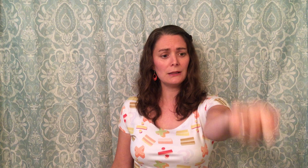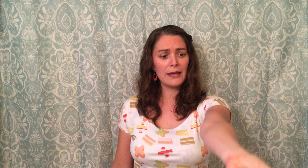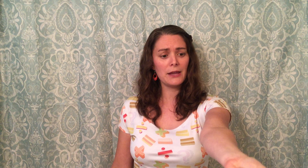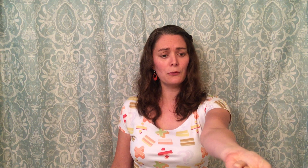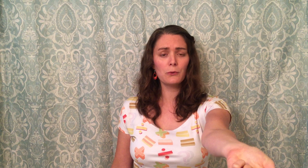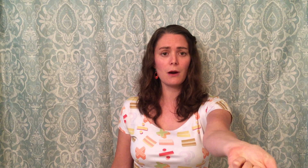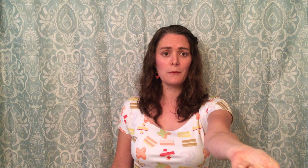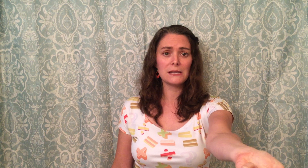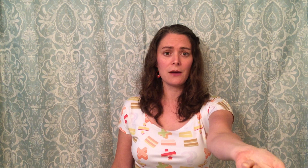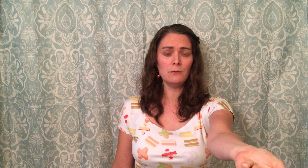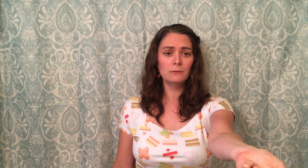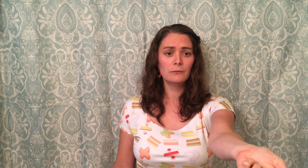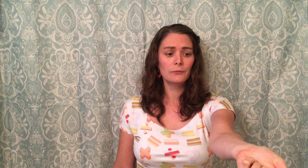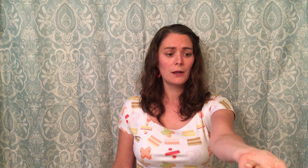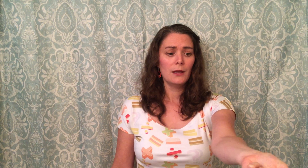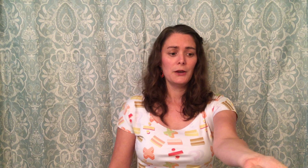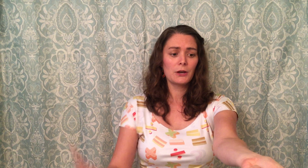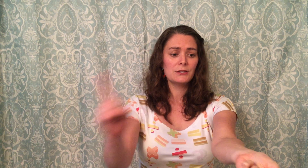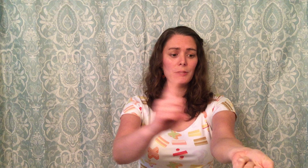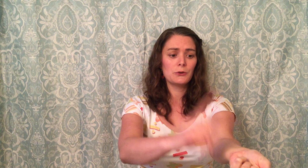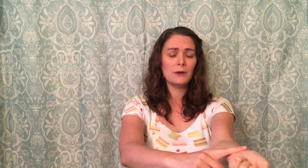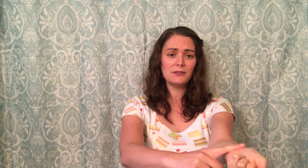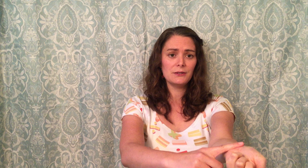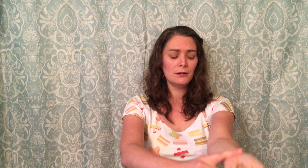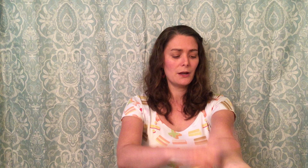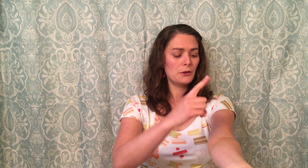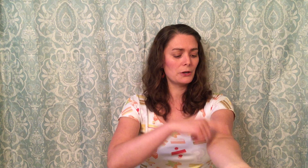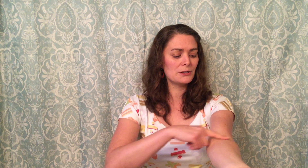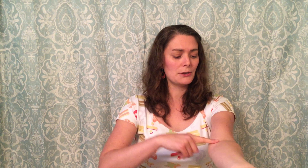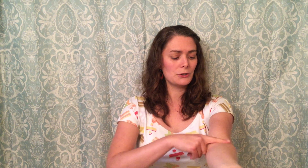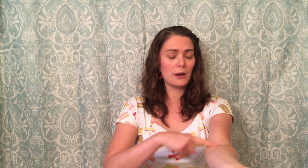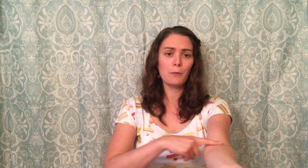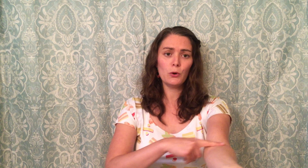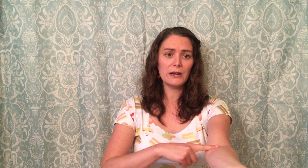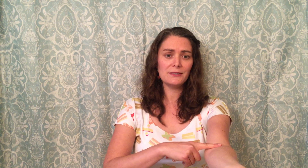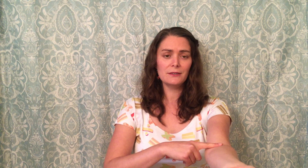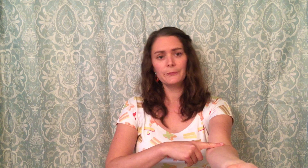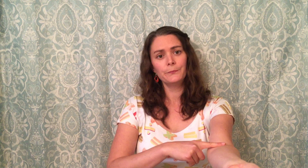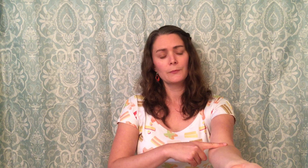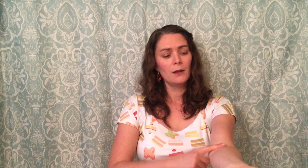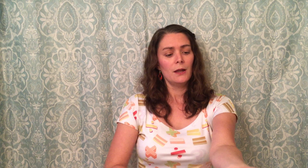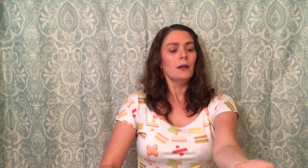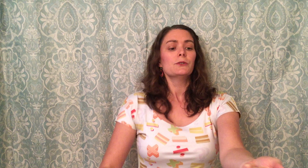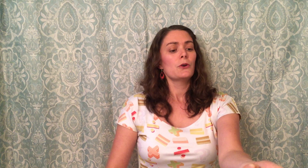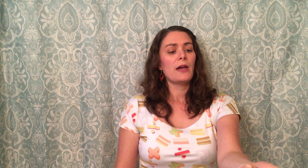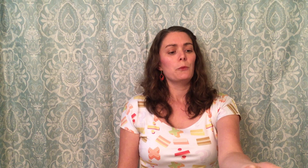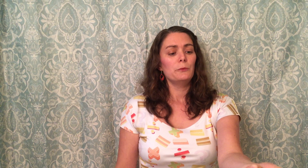lay your forearm down and you're gonna touch your wrist and then you're gonna touch your elbow crease. So that would